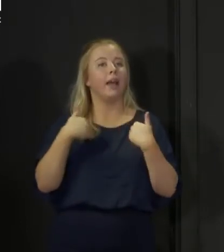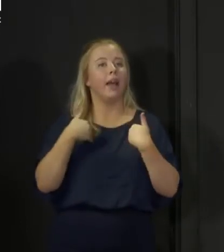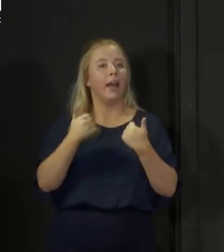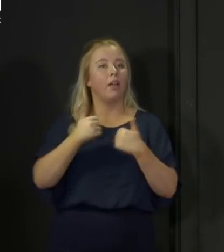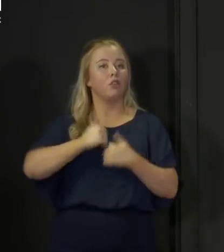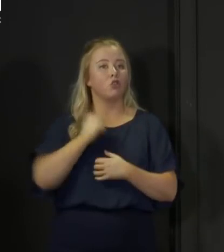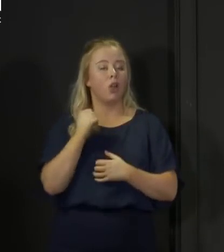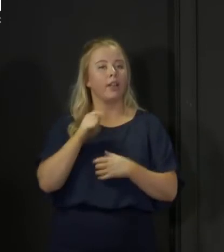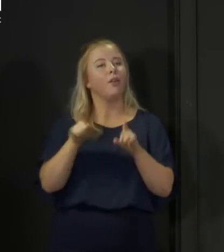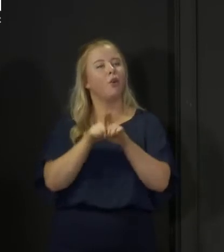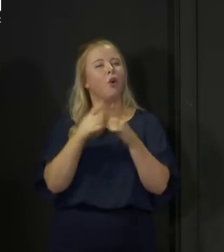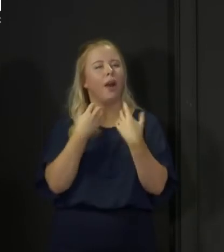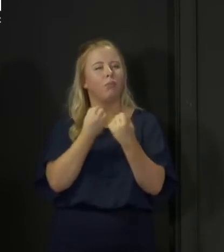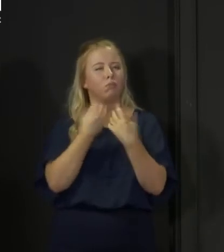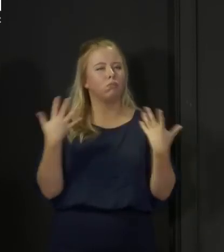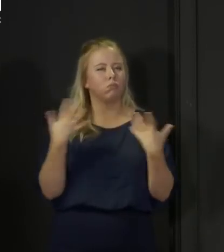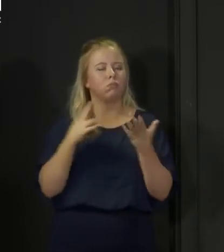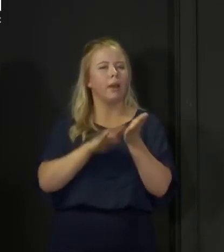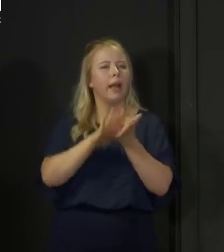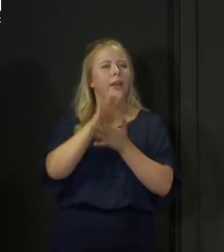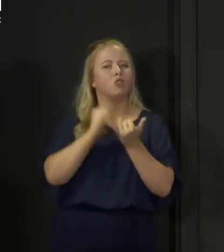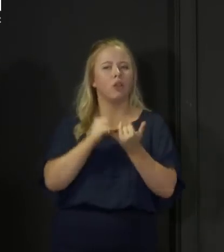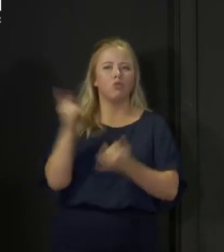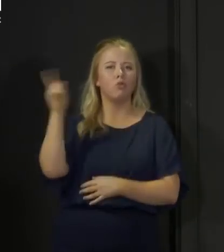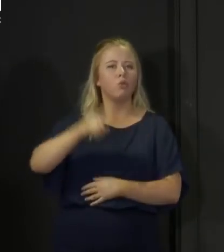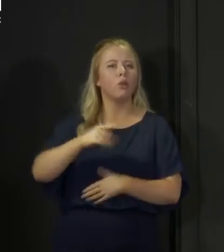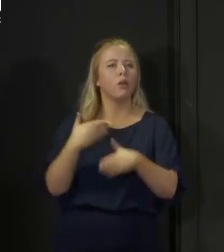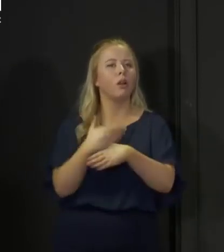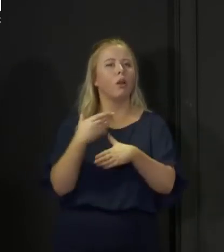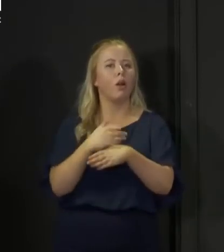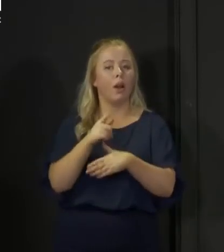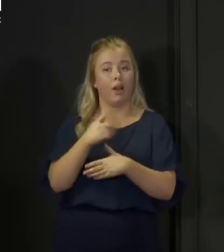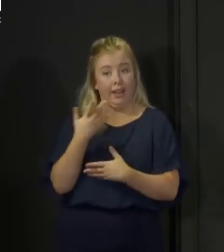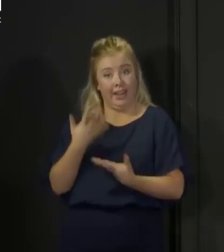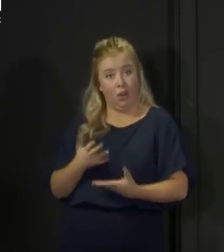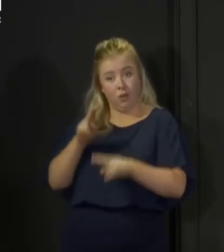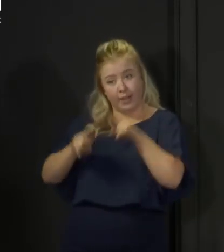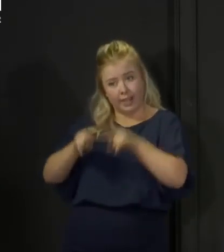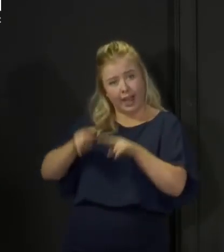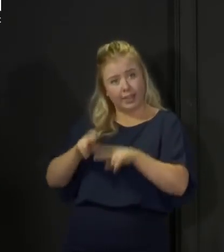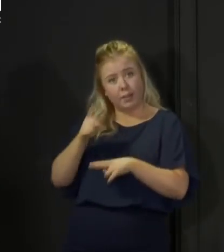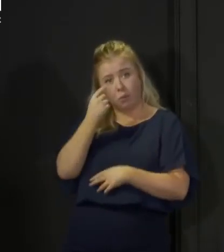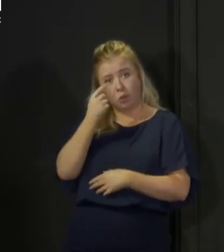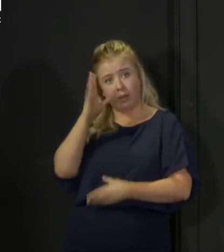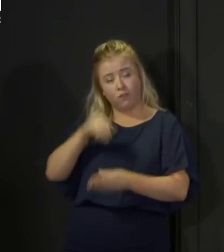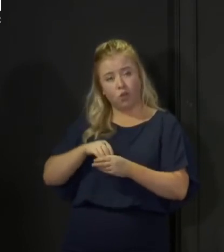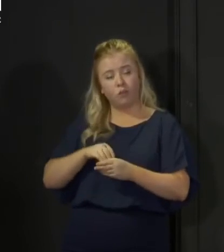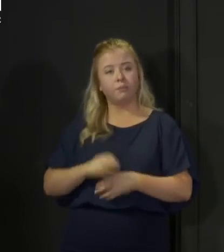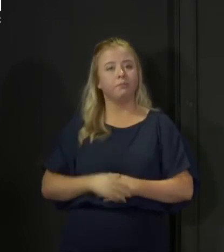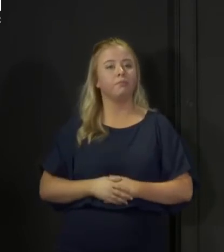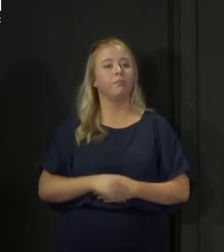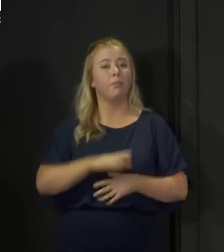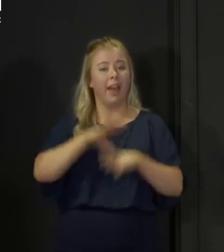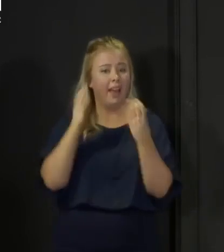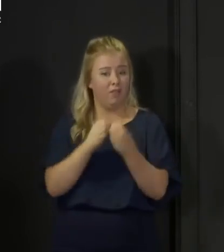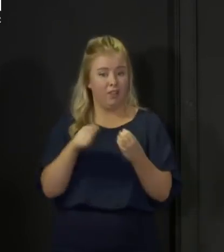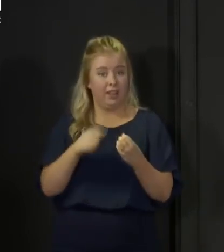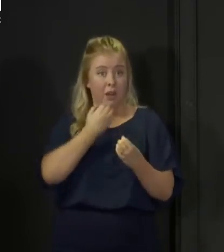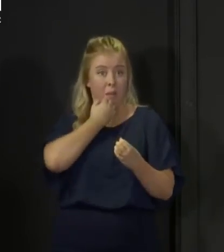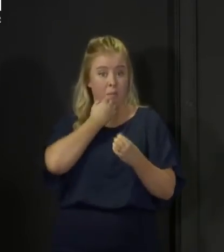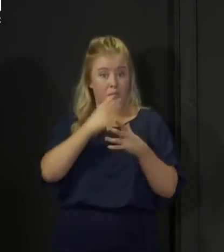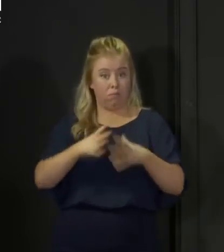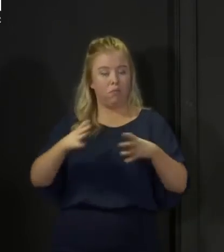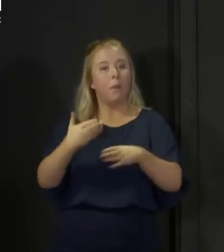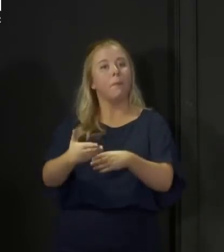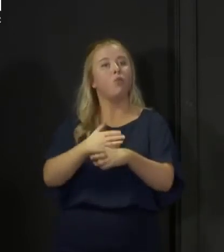are also a number of NHS returners being assessed at the moment. And all of that is before we start to recruit